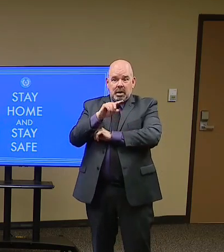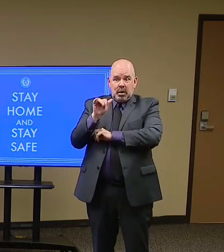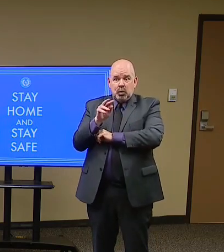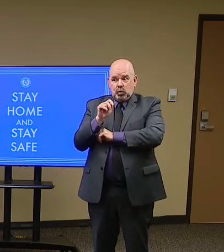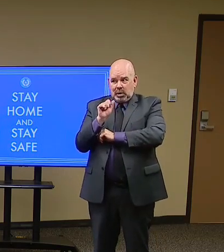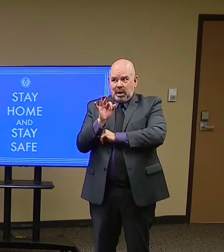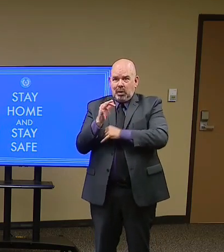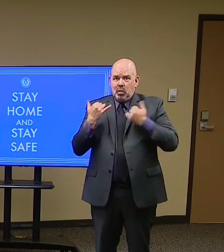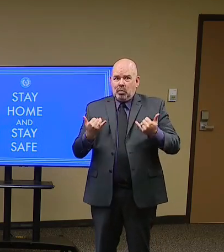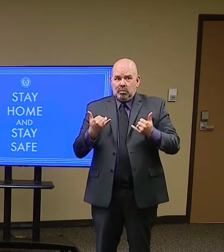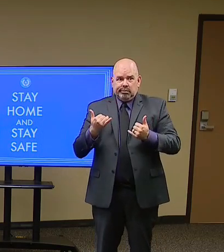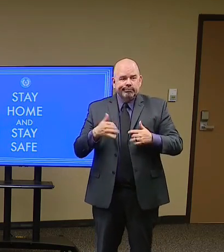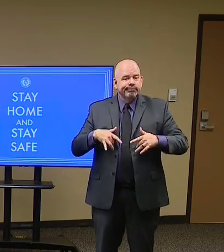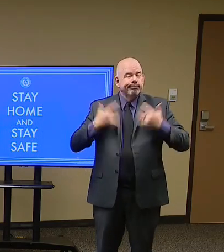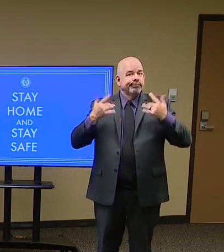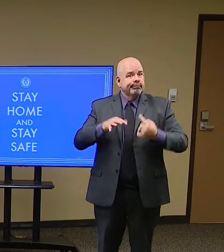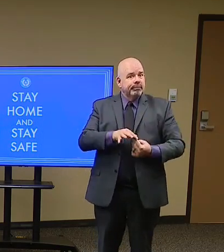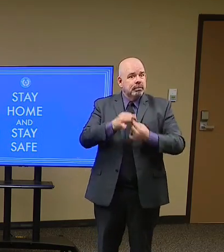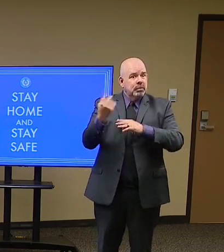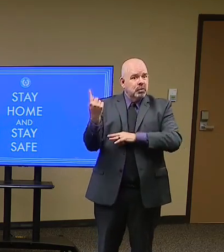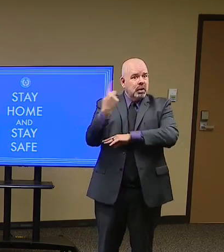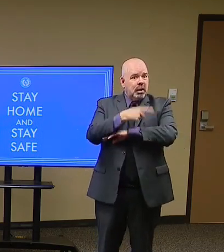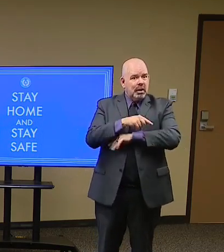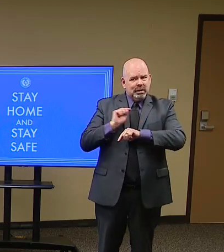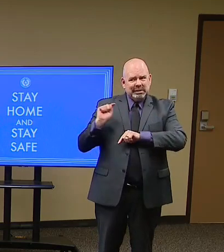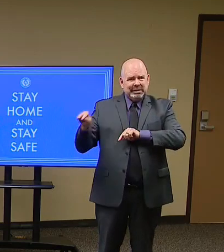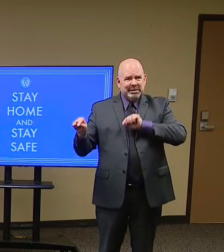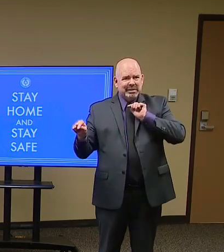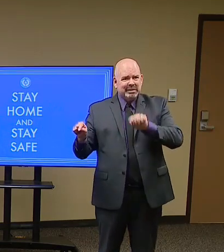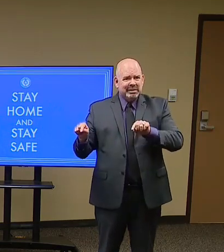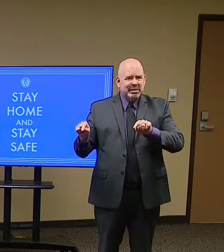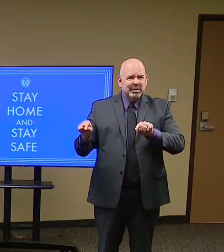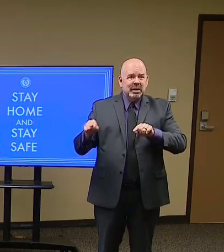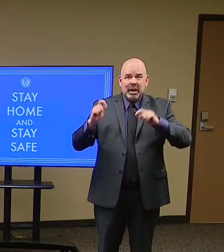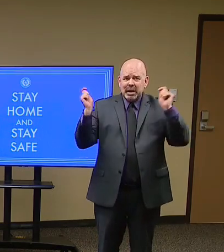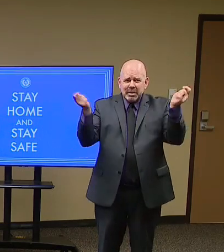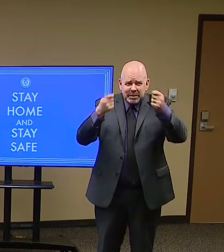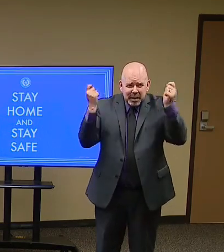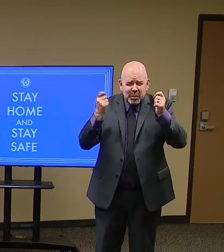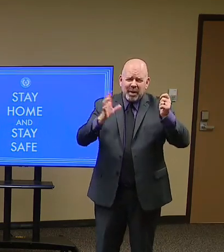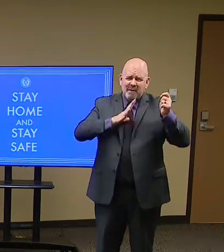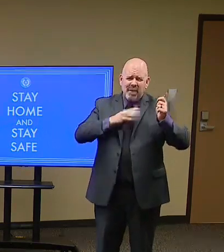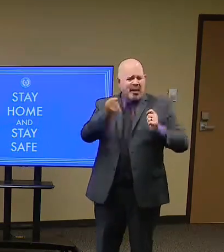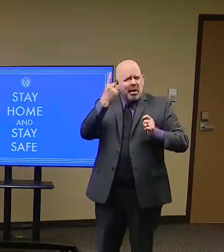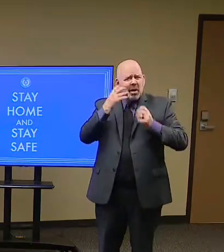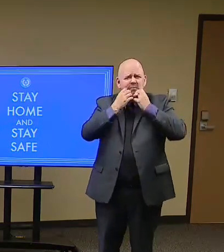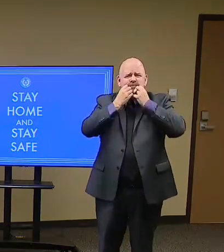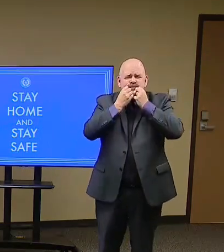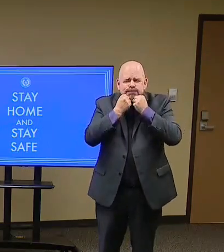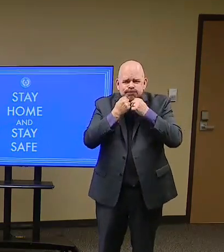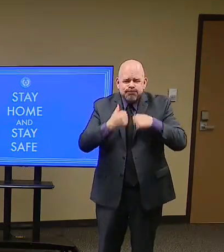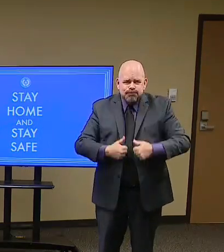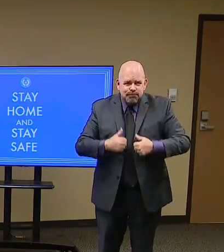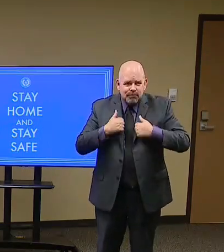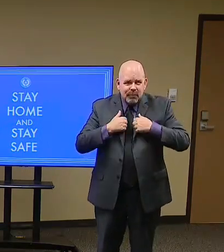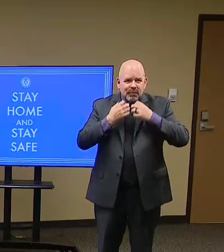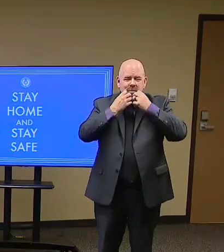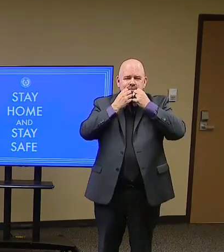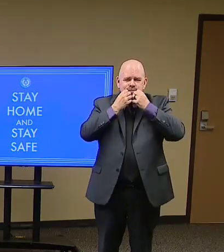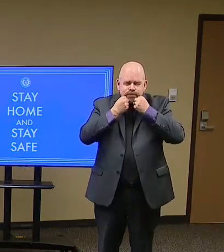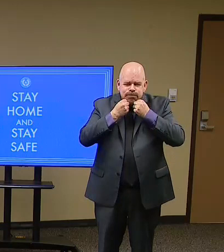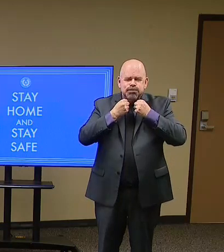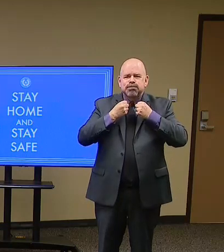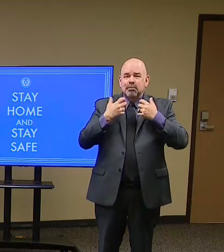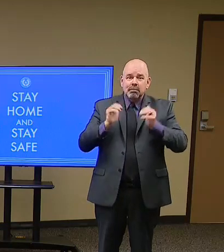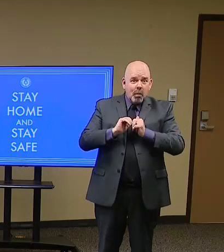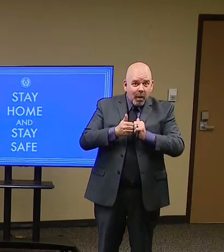practice good social distancing. Wear those masks around other people. But don't obsess over COVID all the time. We will get through this.